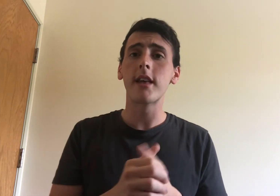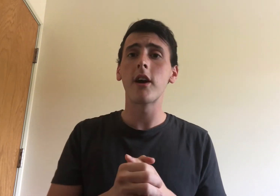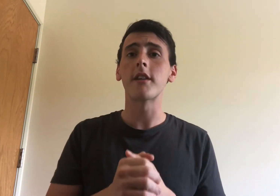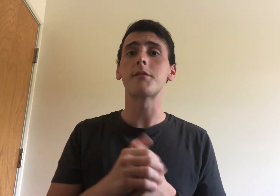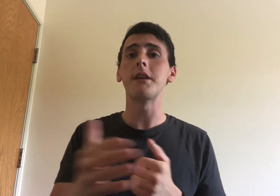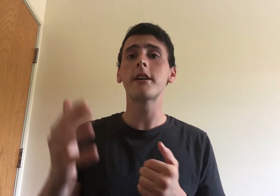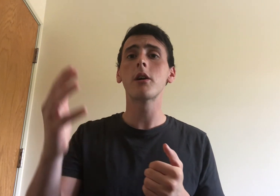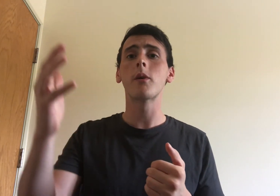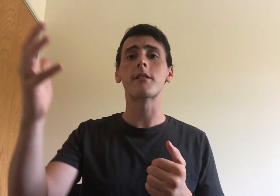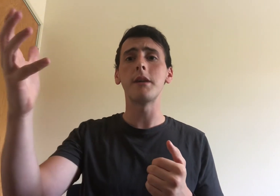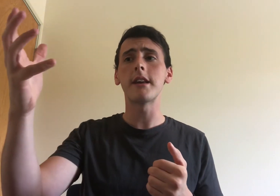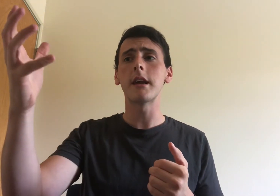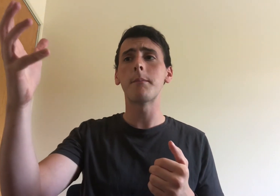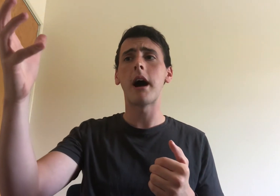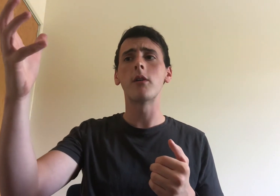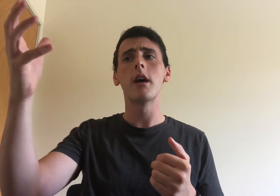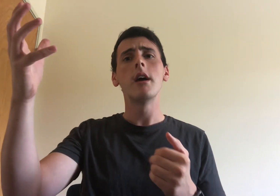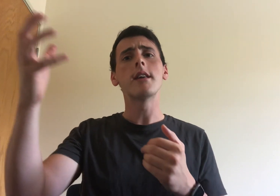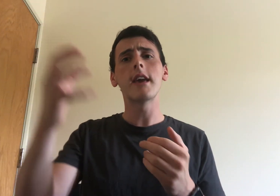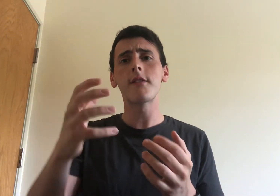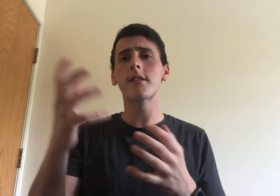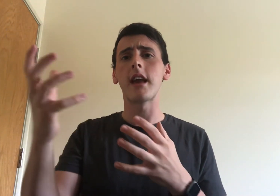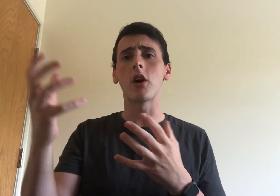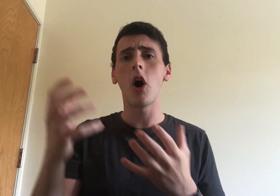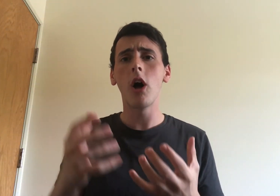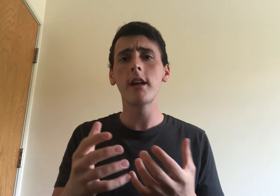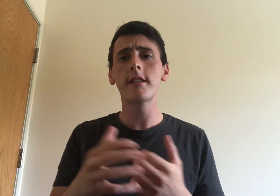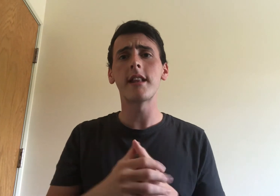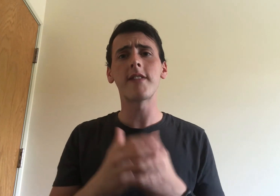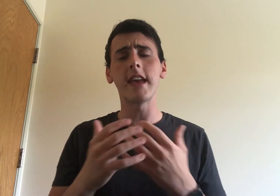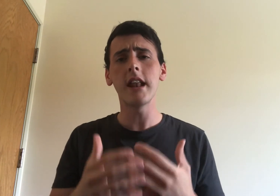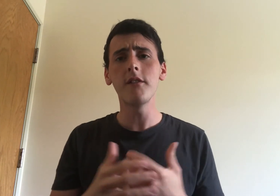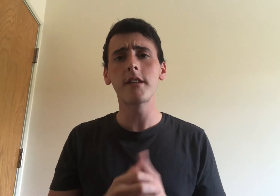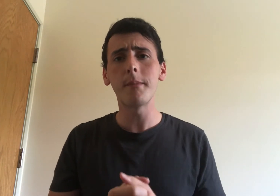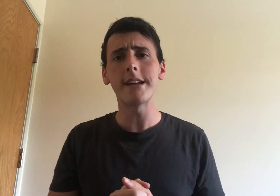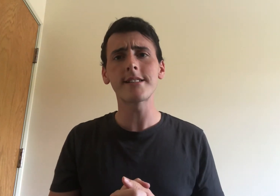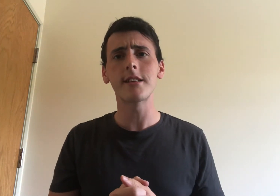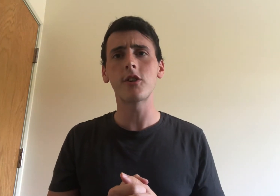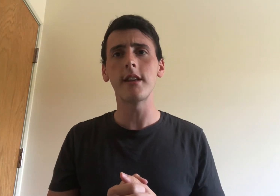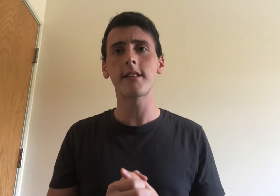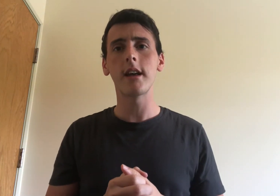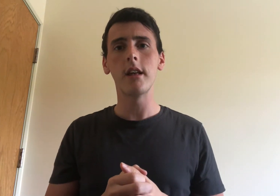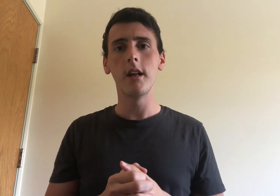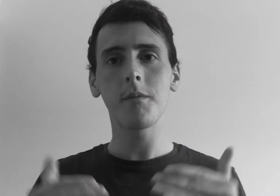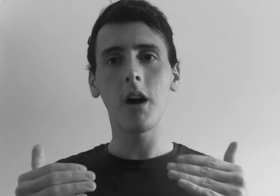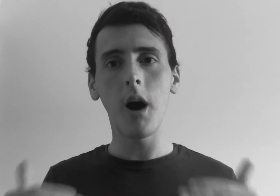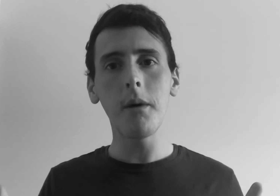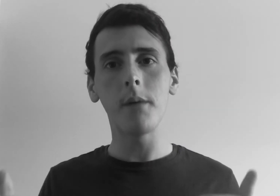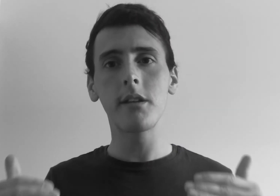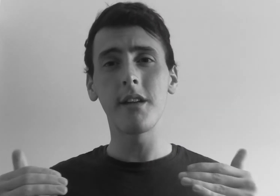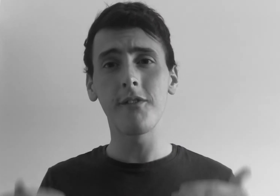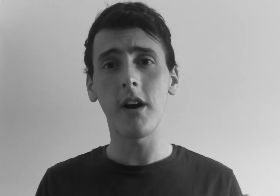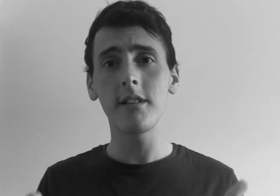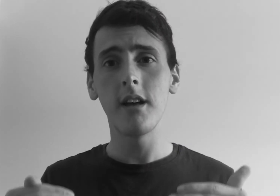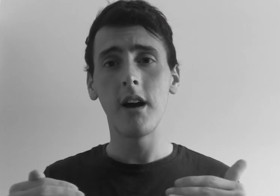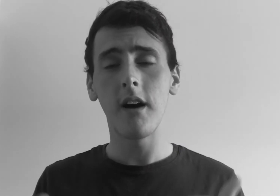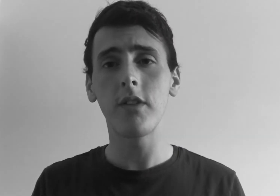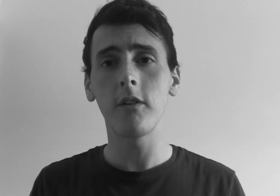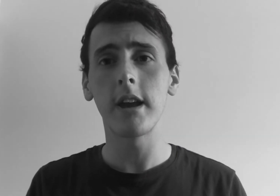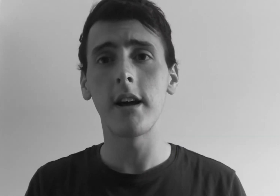there. A speaker was speaking about gifts and callings, and at the end of his message, he said, Come up to the front of the arena